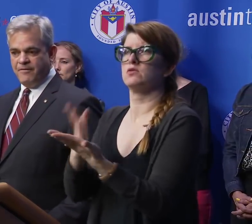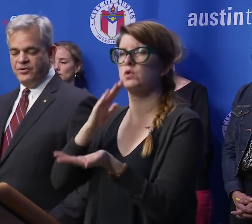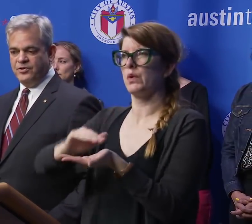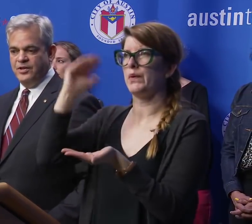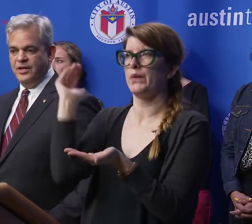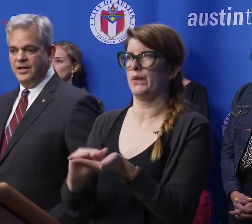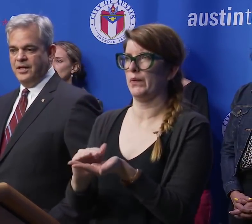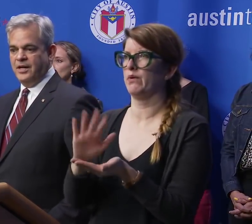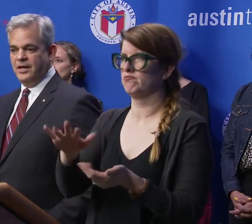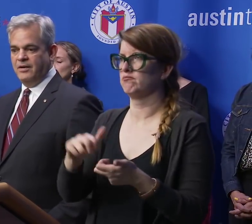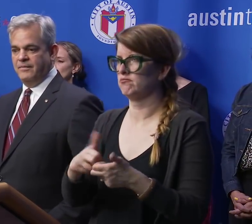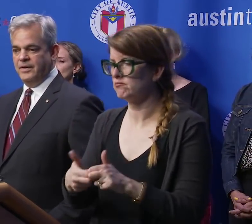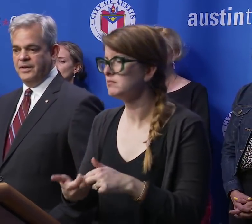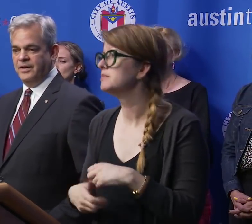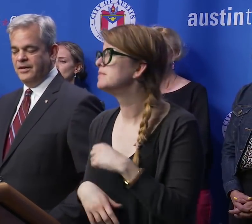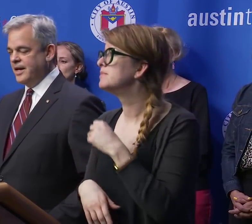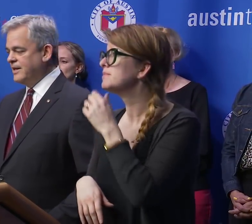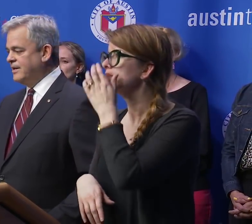efforts.